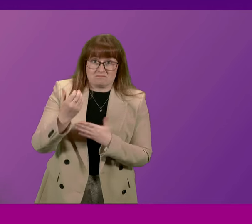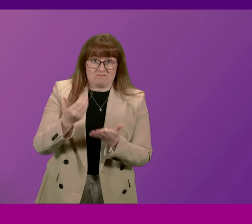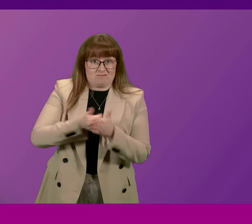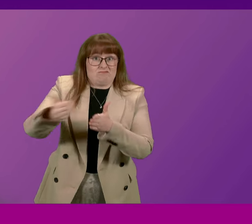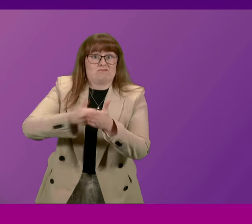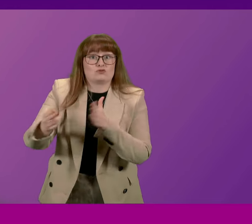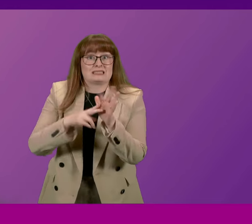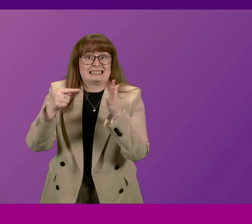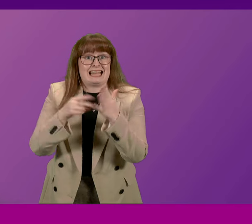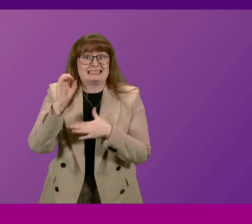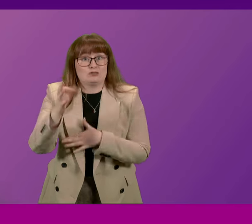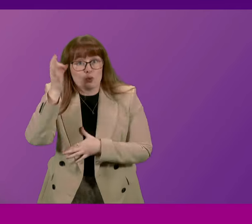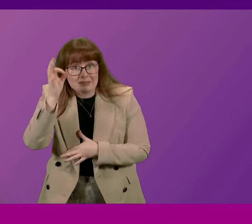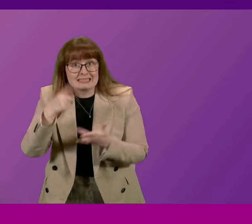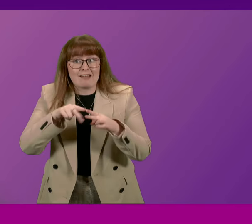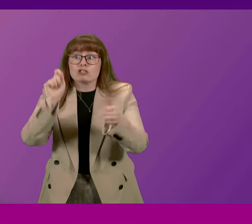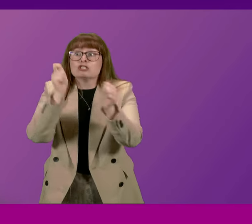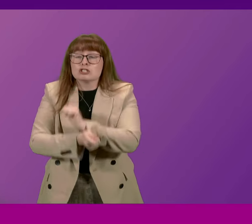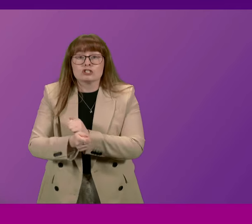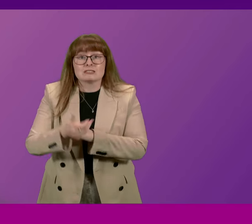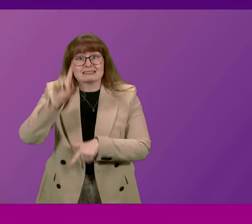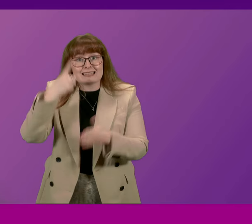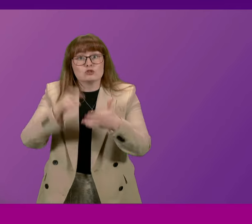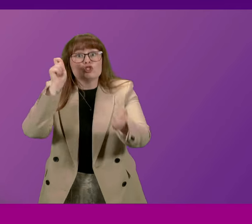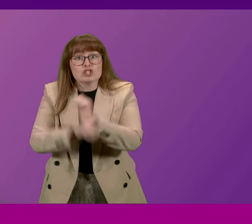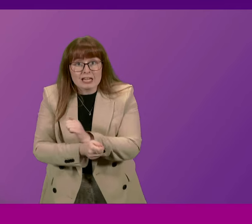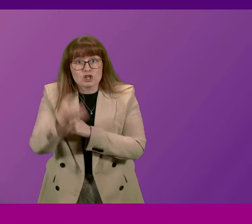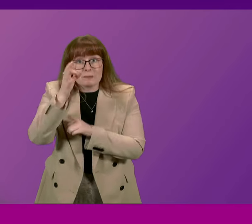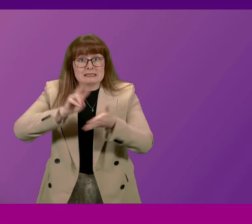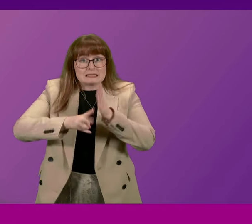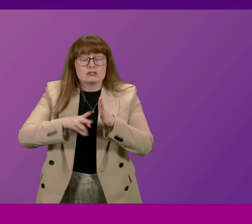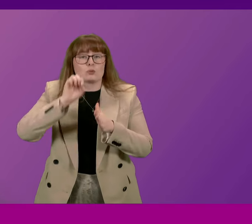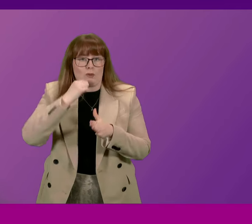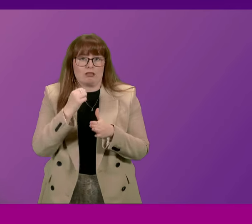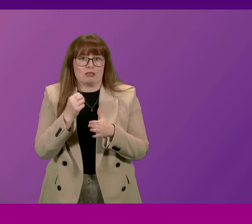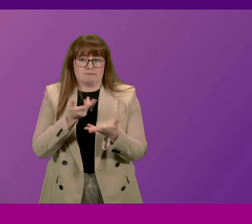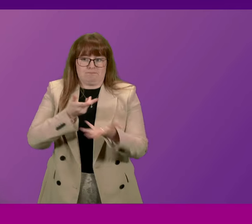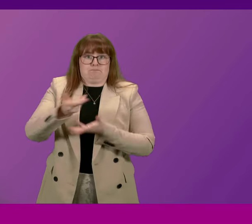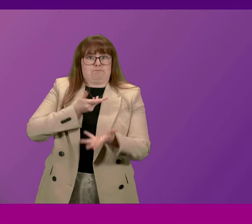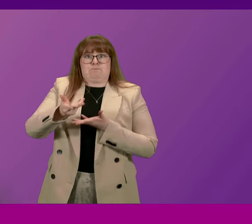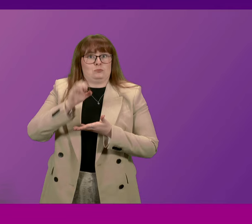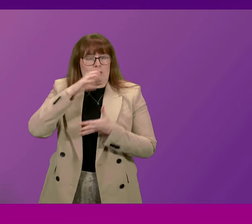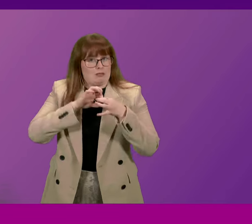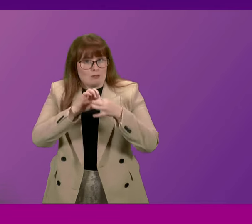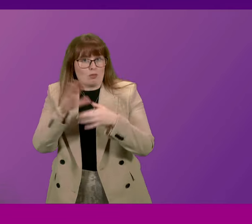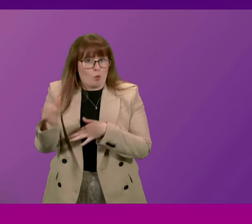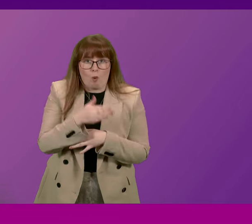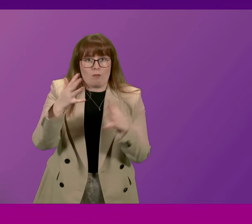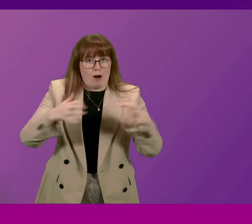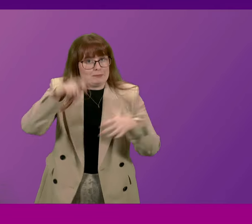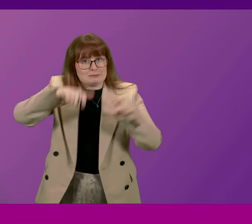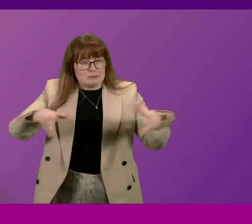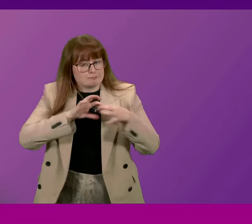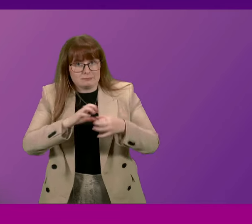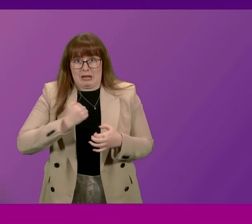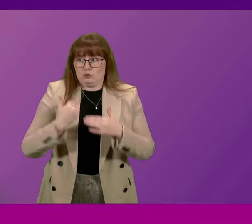If Parliament chooses to change the Committee arrangements, then the Government will respond accordingly, and we will engage with all parliamentary scrutiny, as is